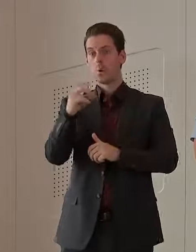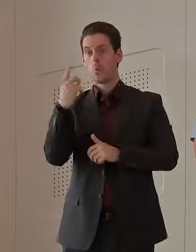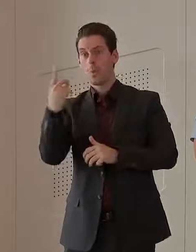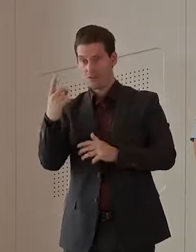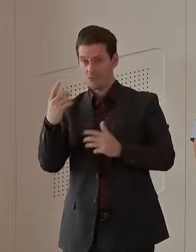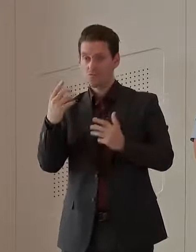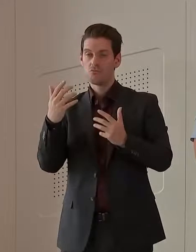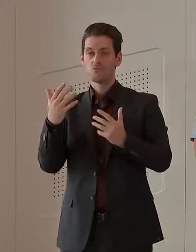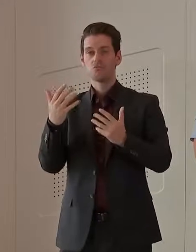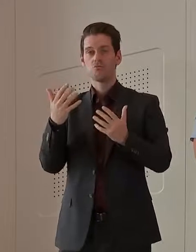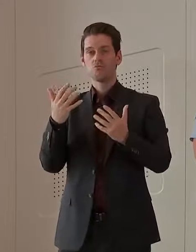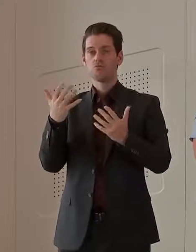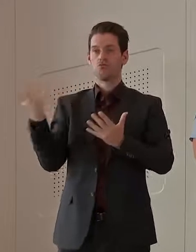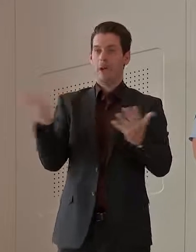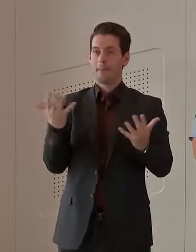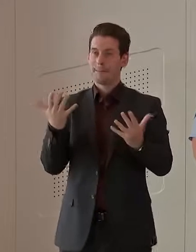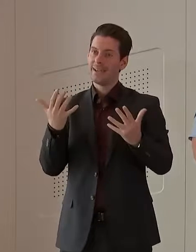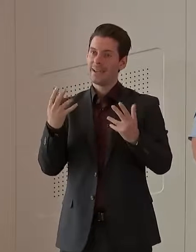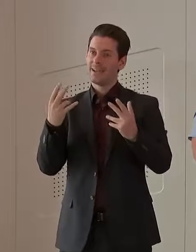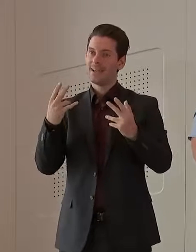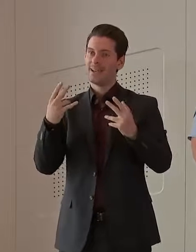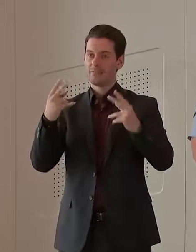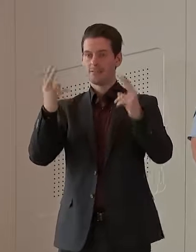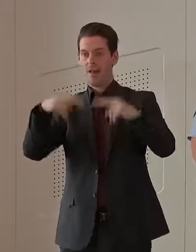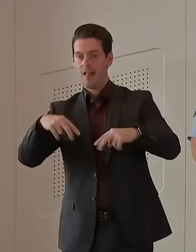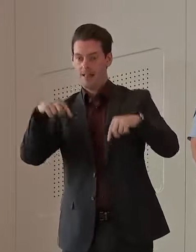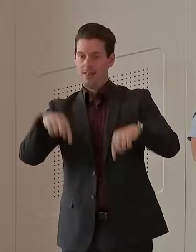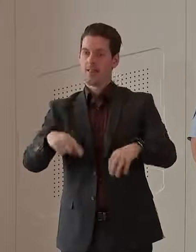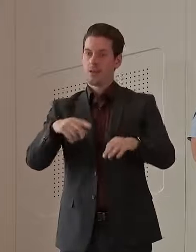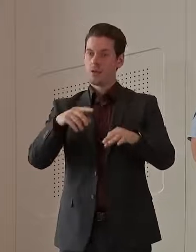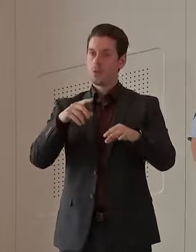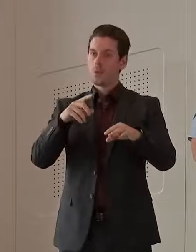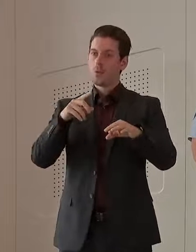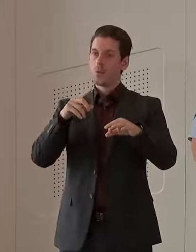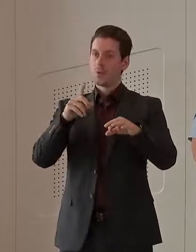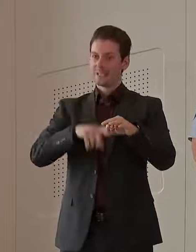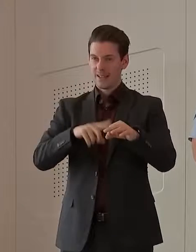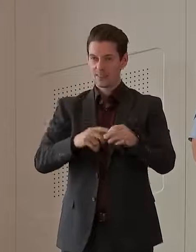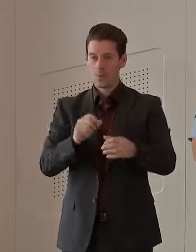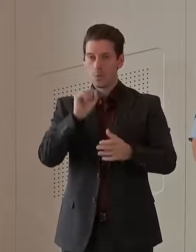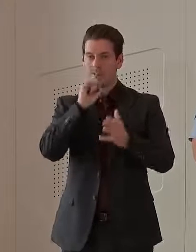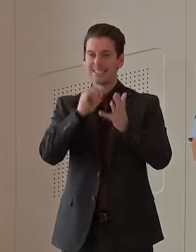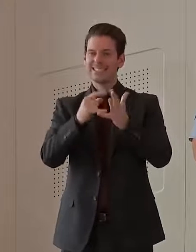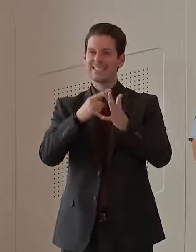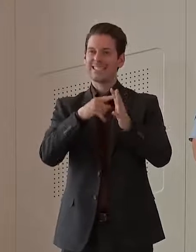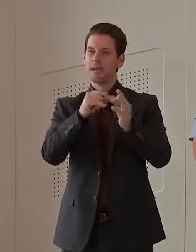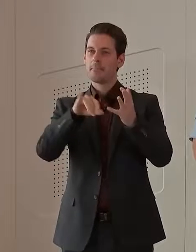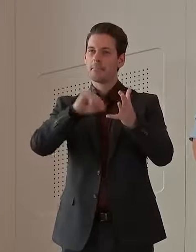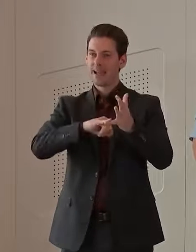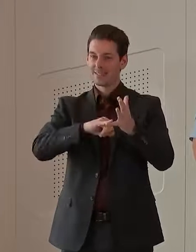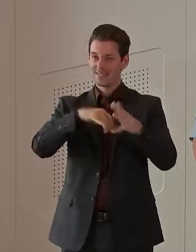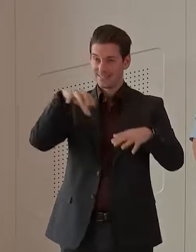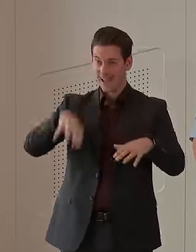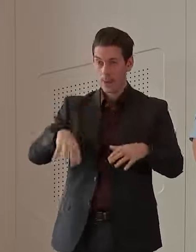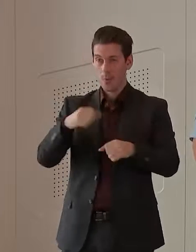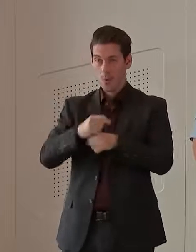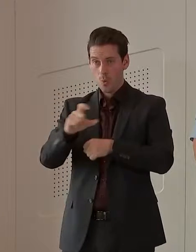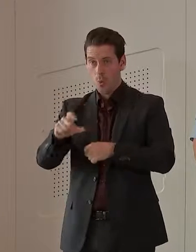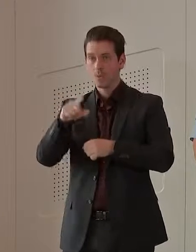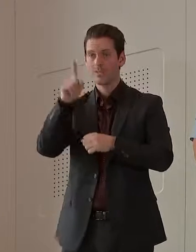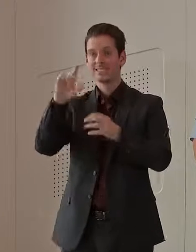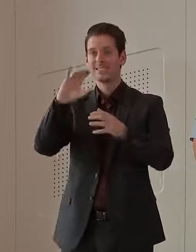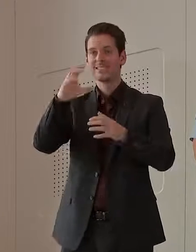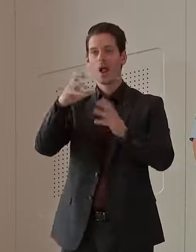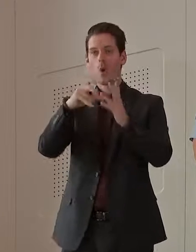Queensland. So that's, of course, good news. It'll be played at CBUS Stadium. It'll be played at Suncorp and the